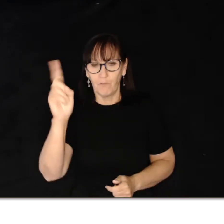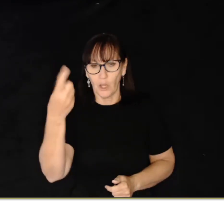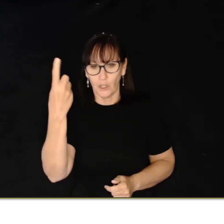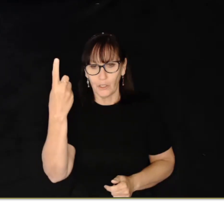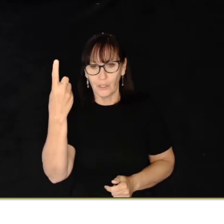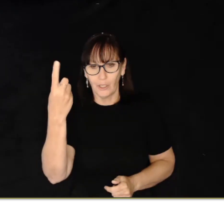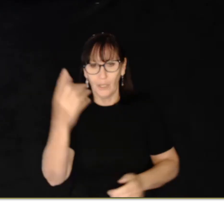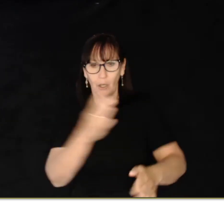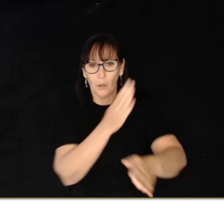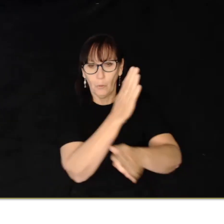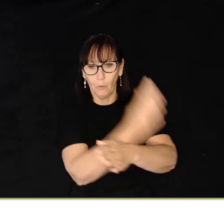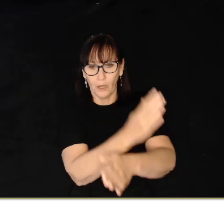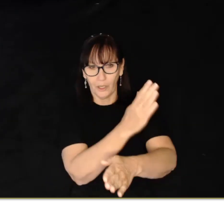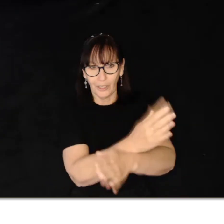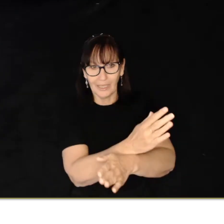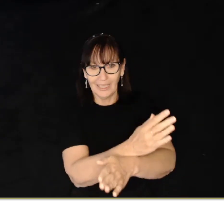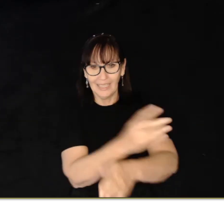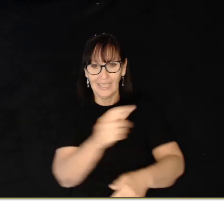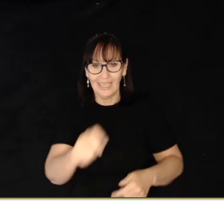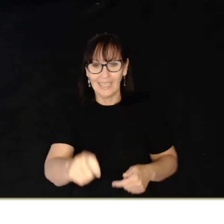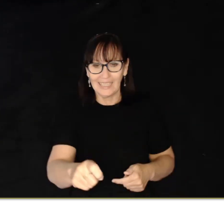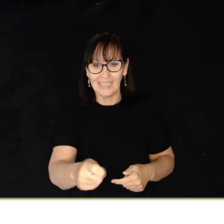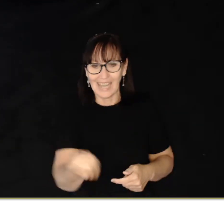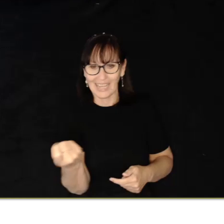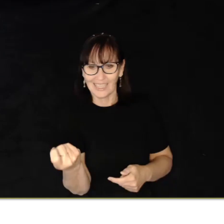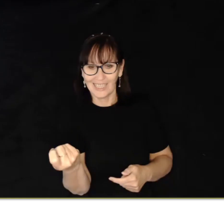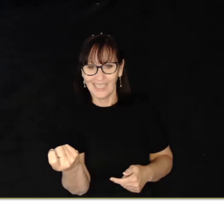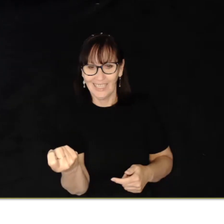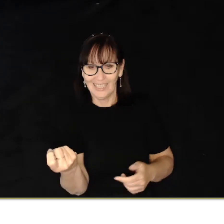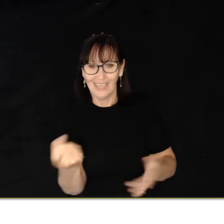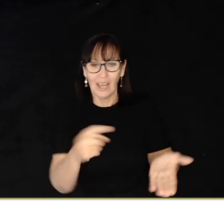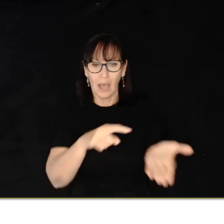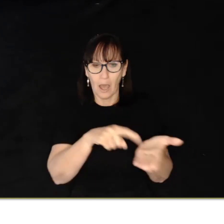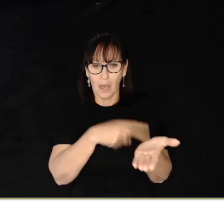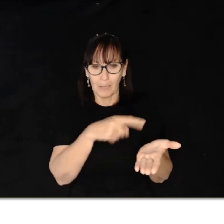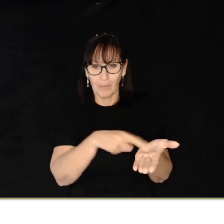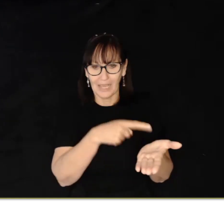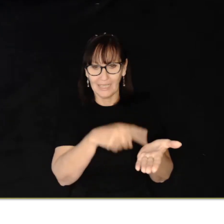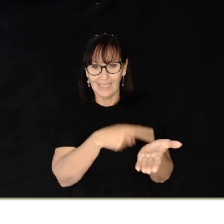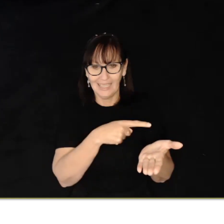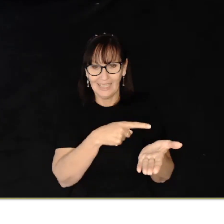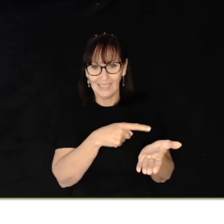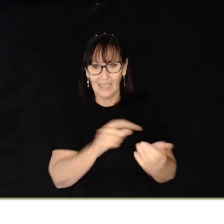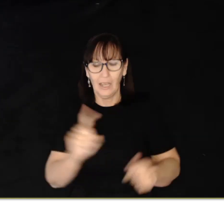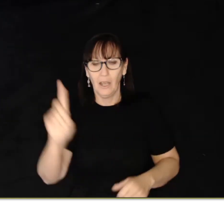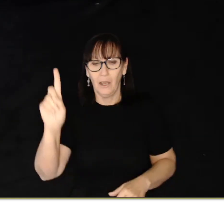First, work. Next, iPad.